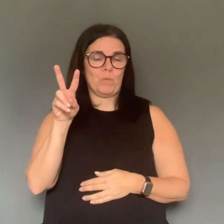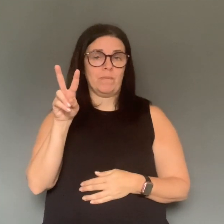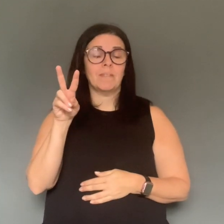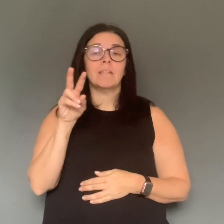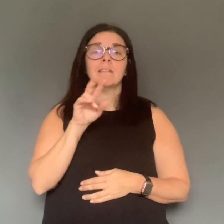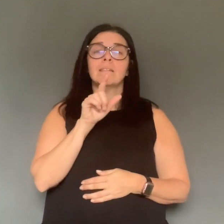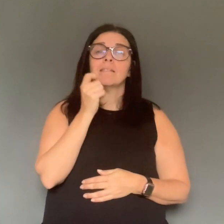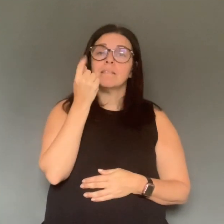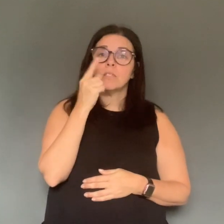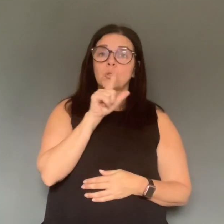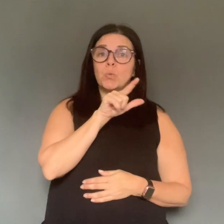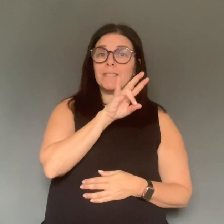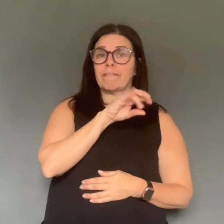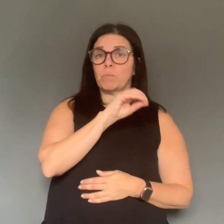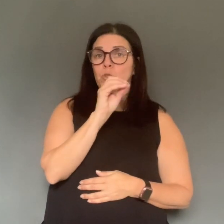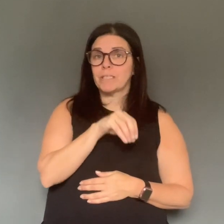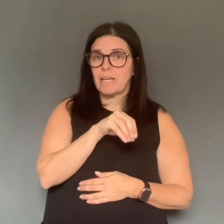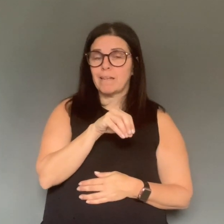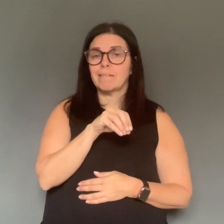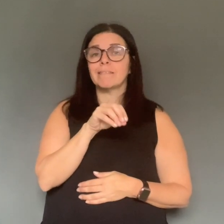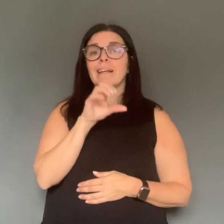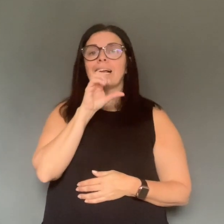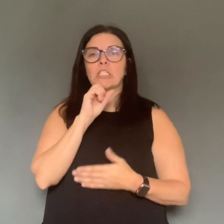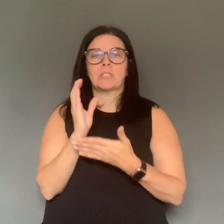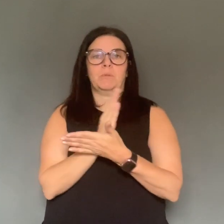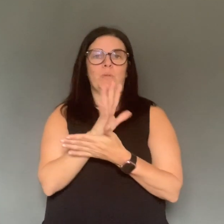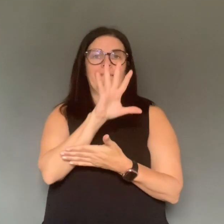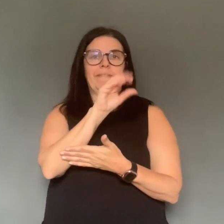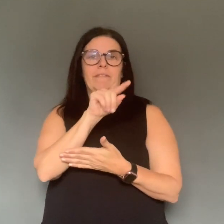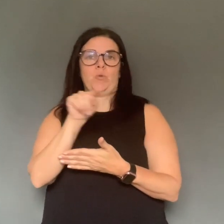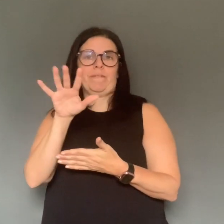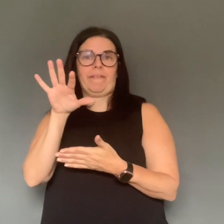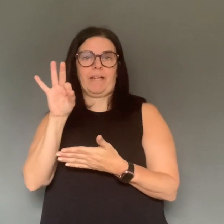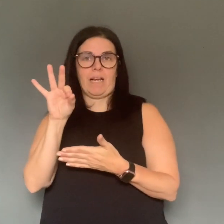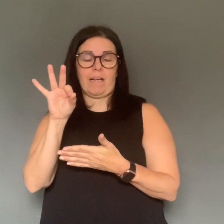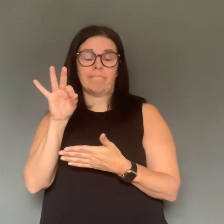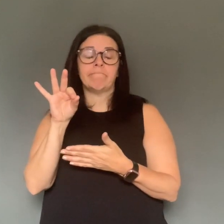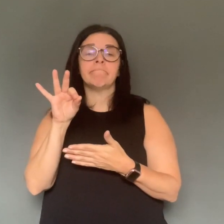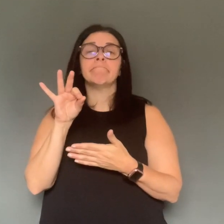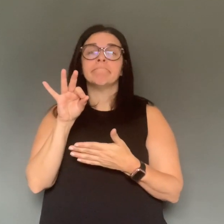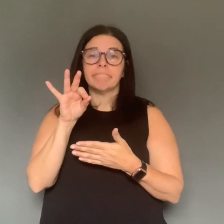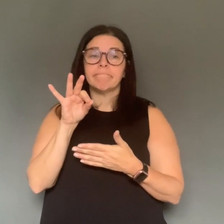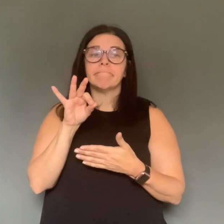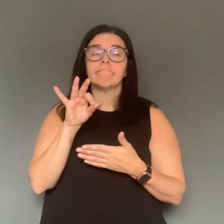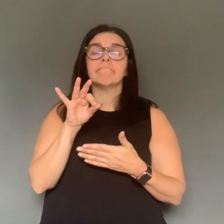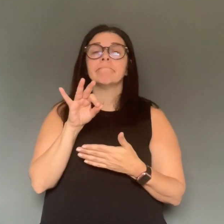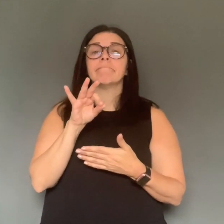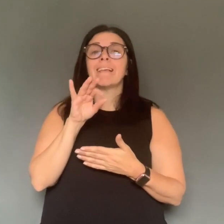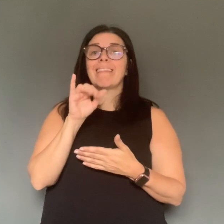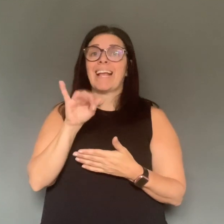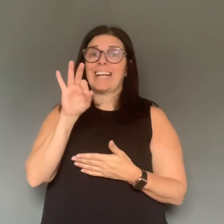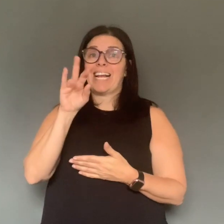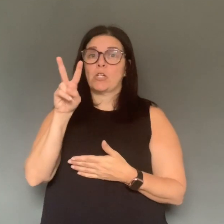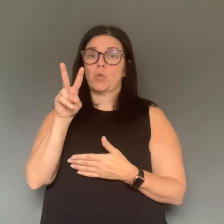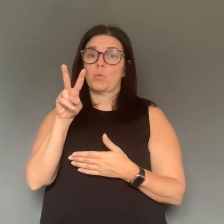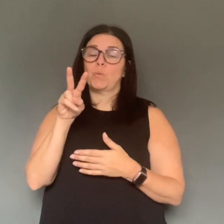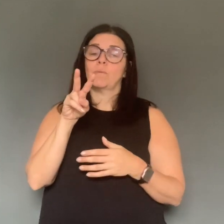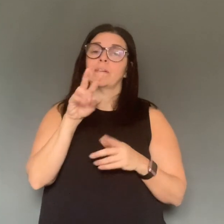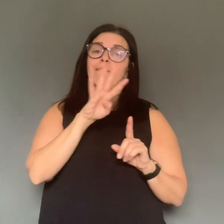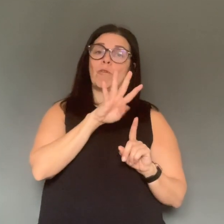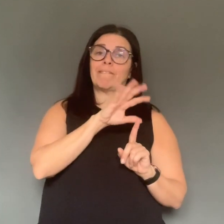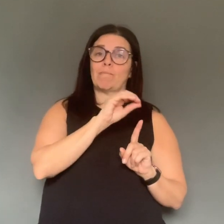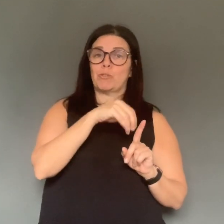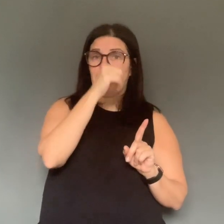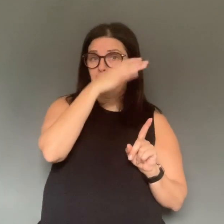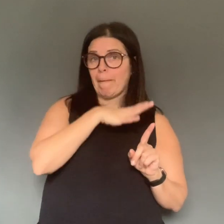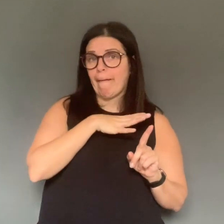45% are male and 55% are female. The Health Unit follows up directly with everyone who tests